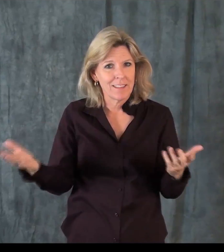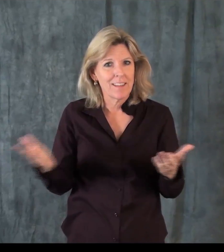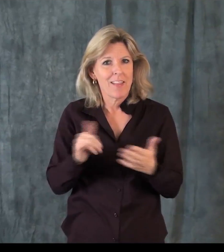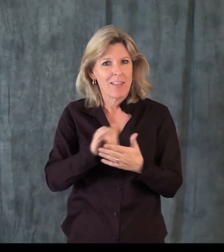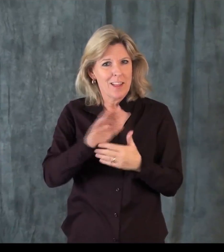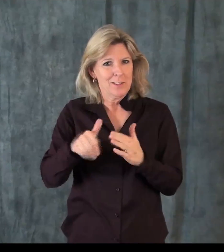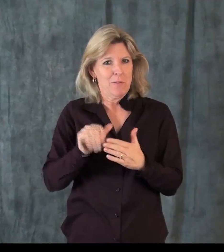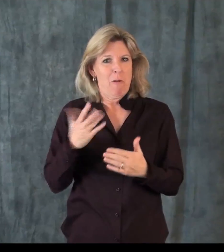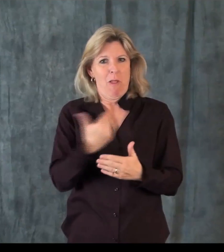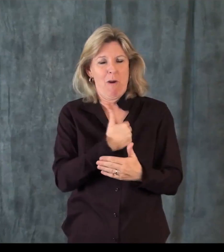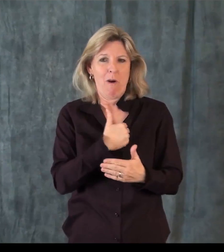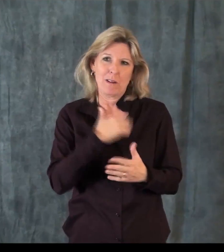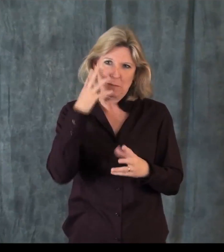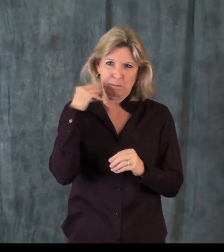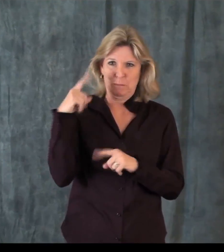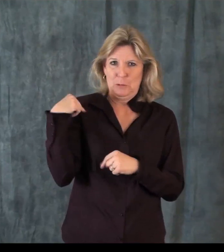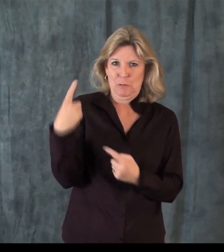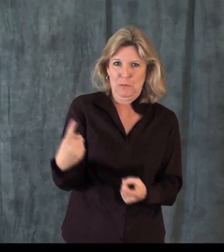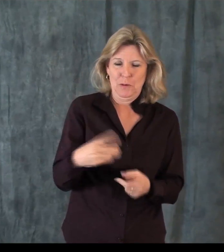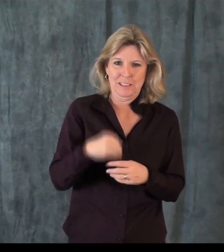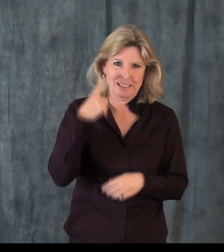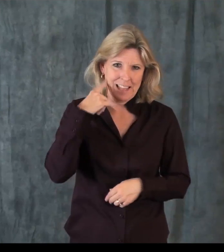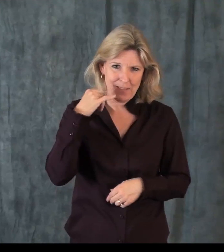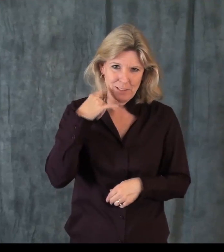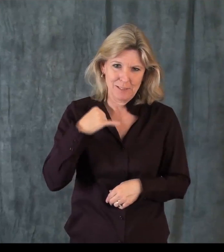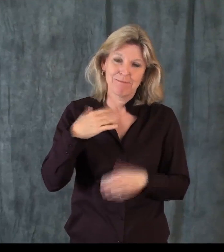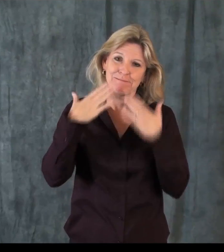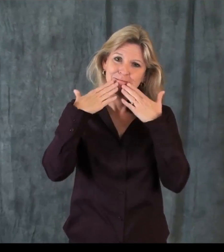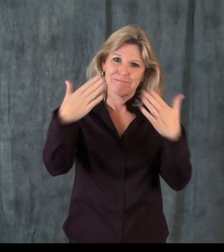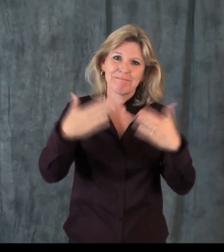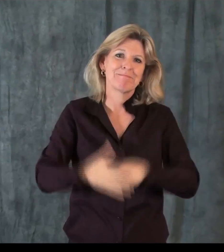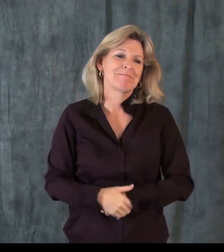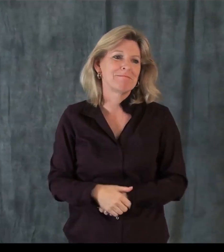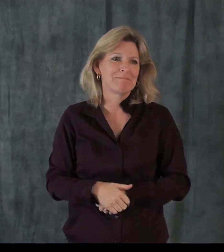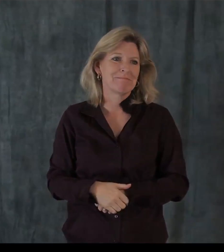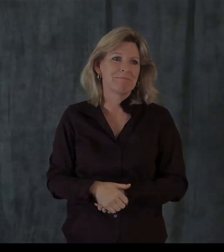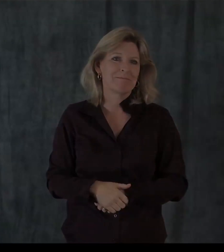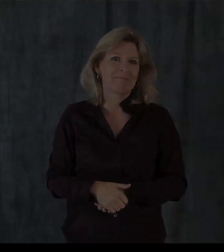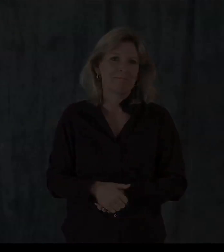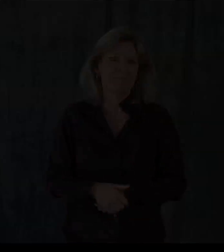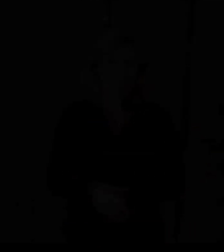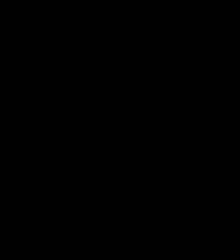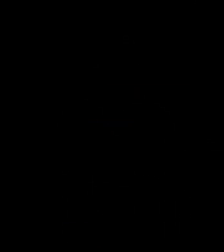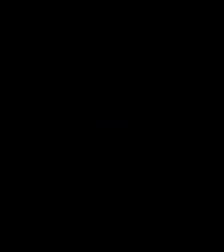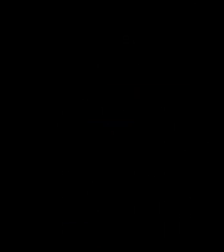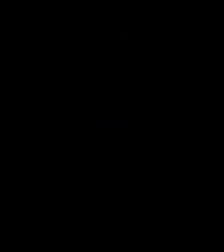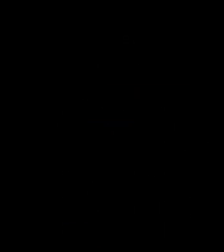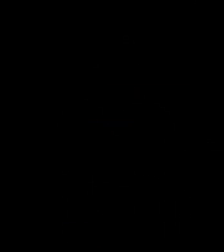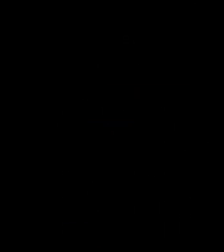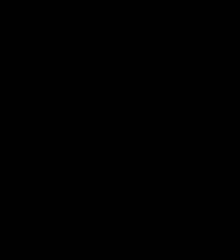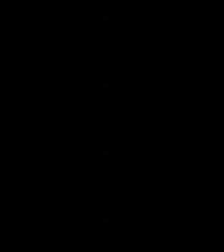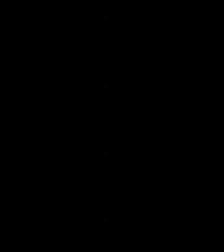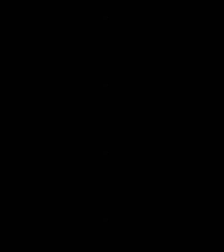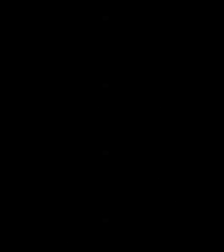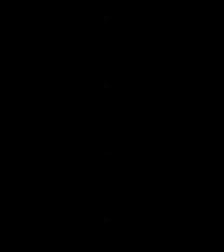that we've listed and the high technology, I think that's why we've seen such great success. So that's an update on what we're doing in California. Thank you very much. Let's see.